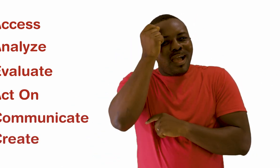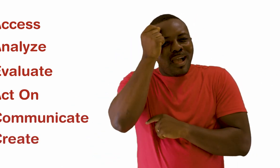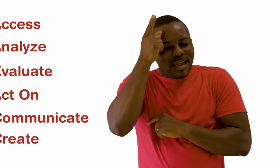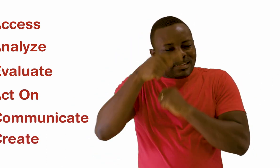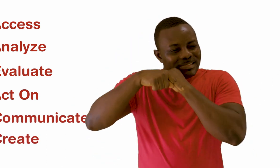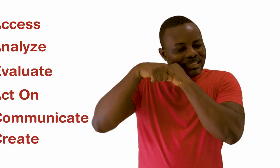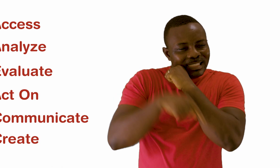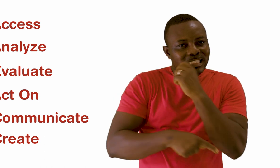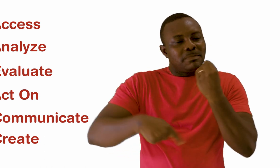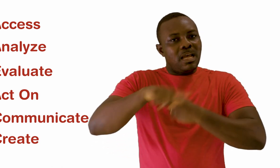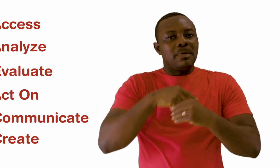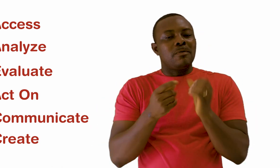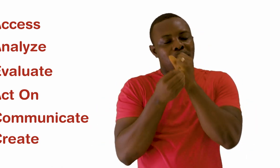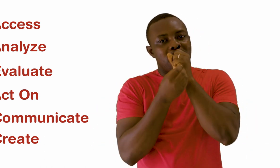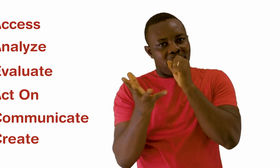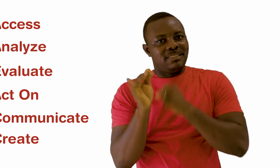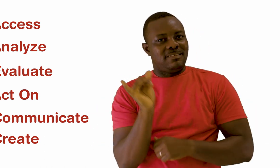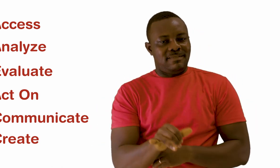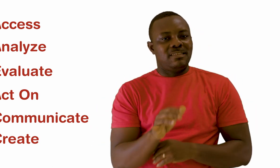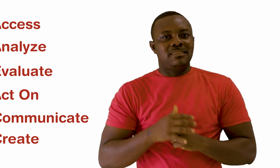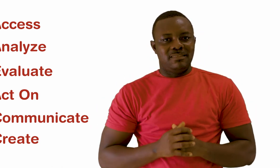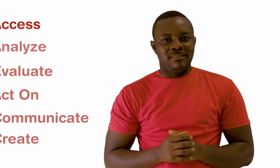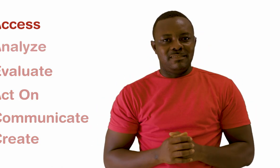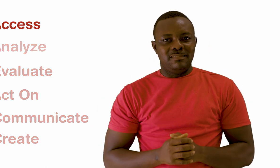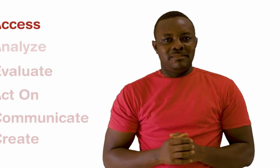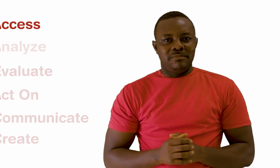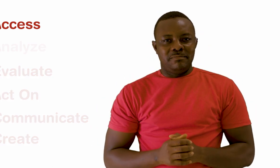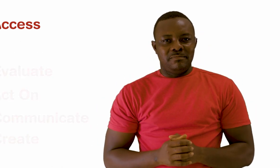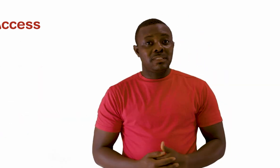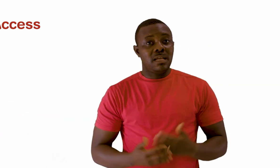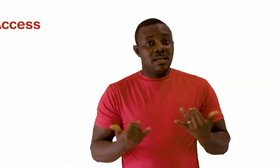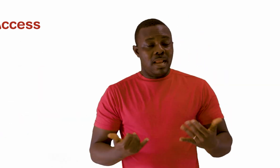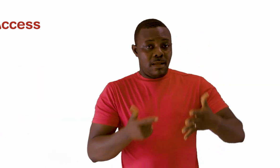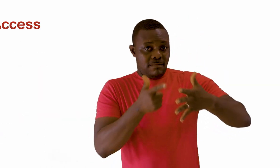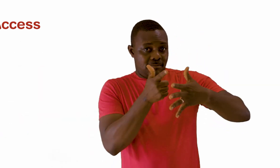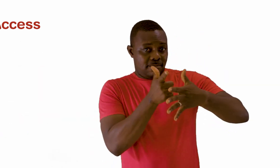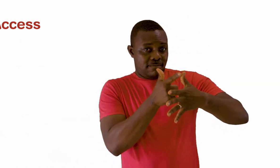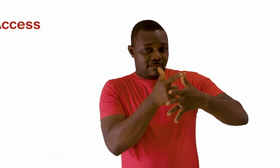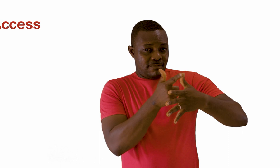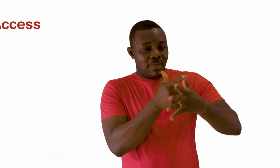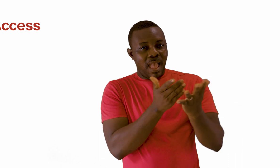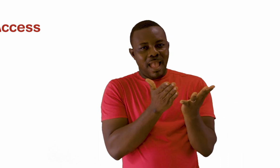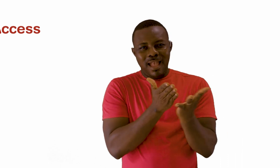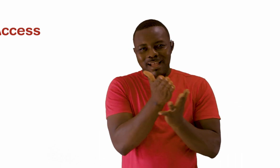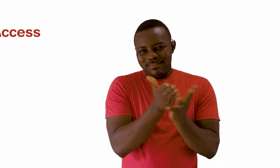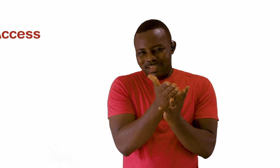help people gain critical understanding of media. Now, back to the first component of media literacy. Access.